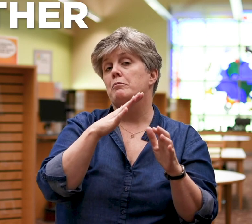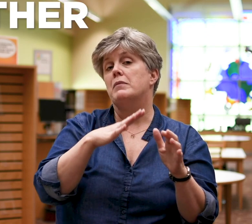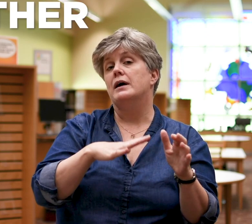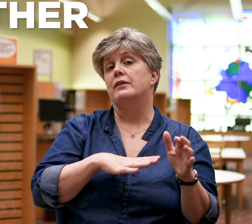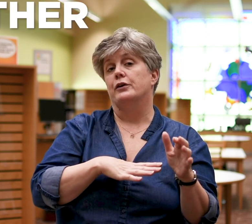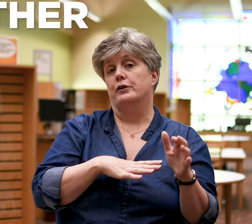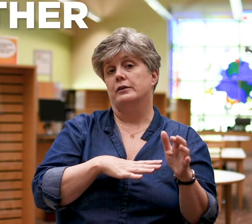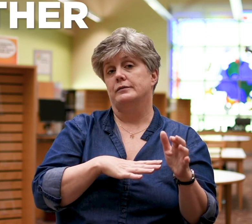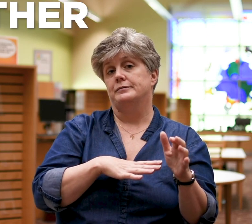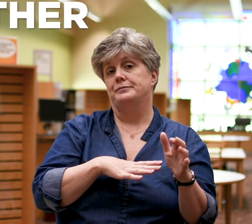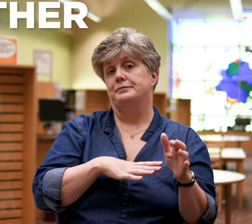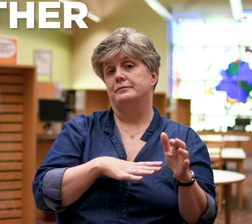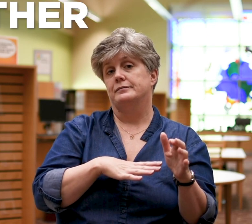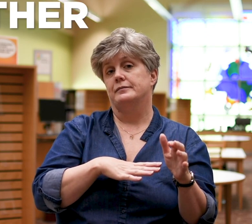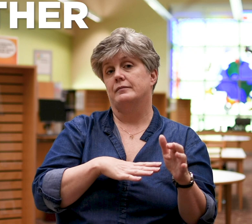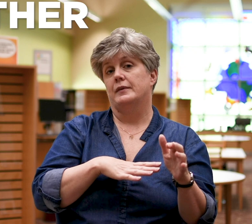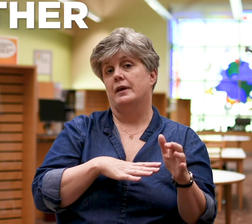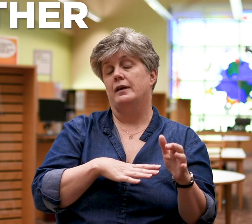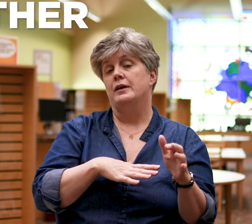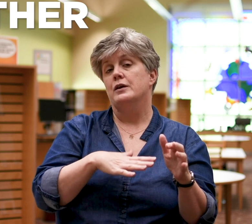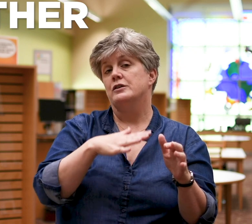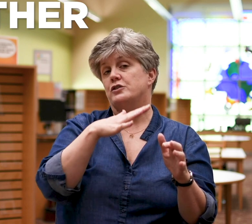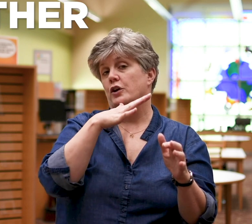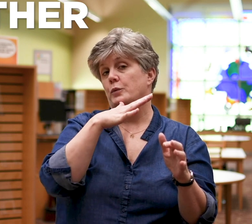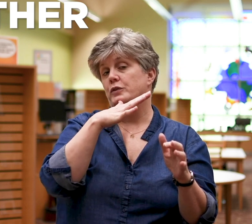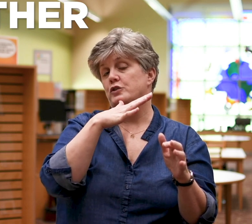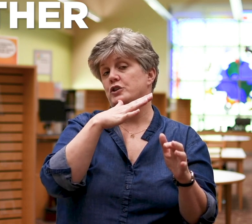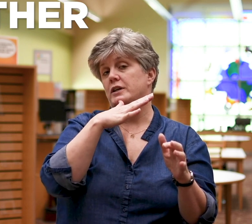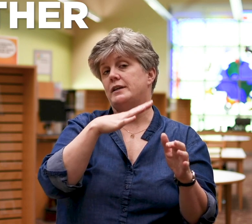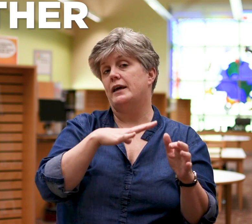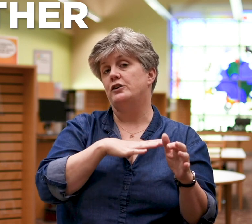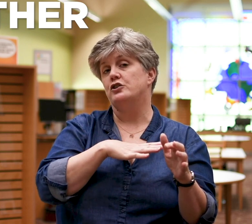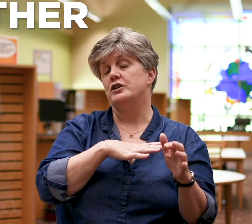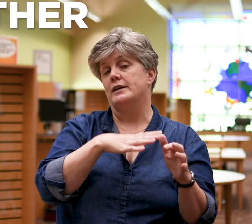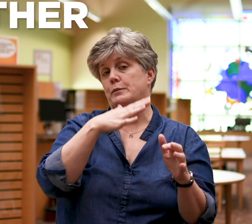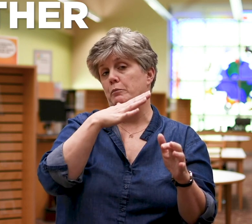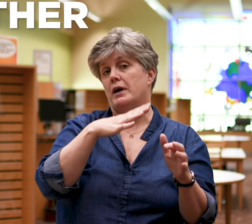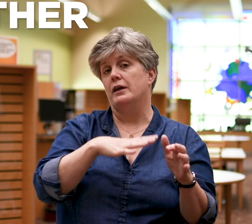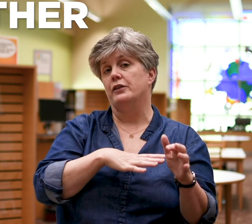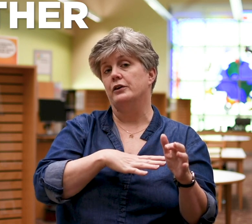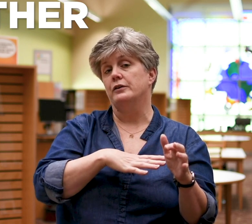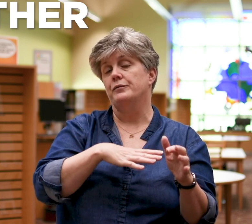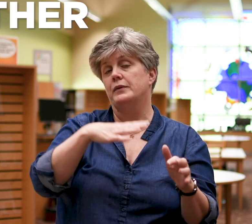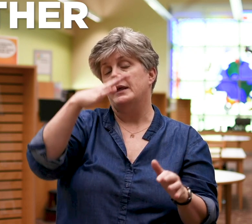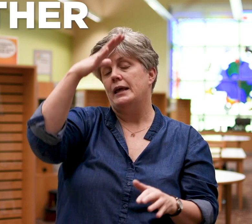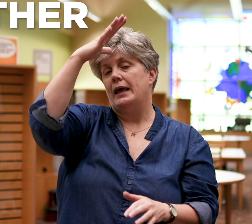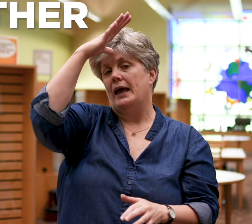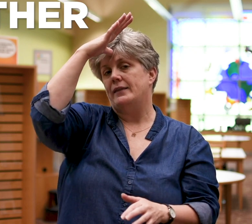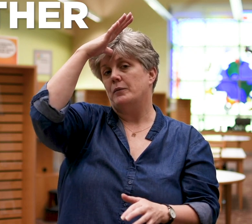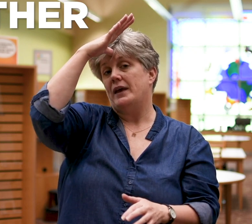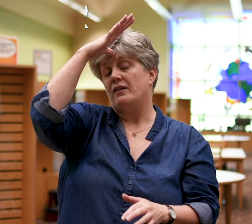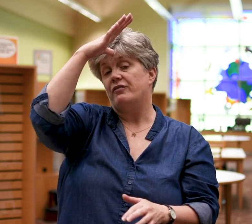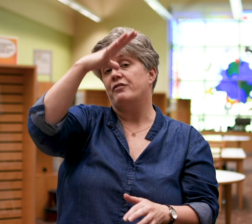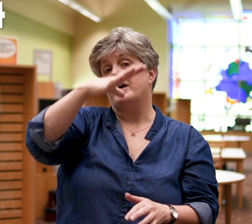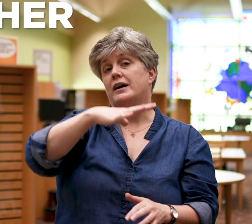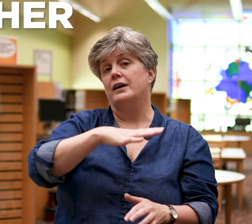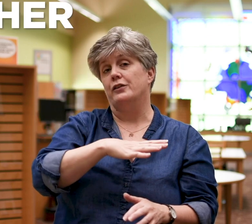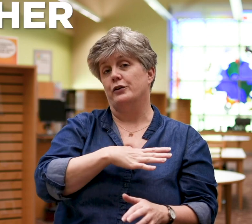mother starting with your chin down to your chest so and then we have mother father